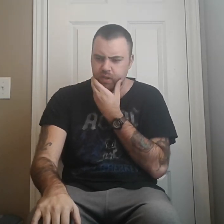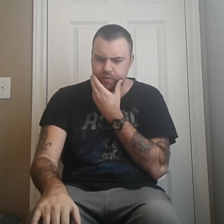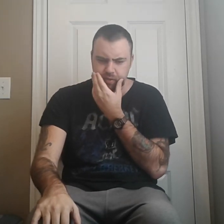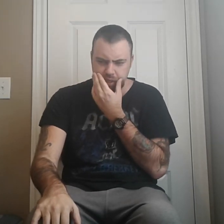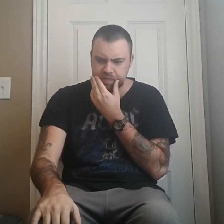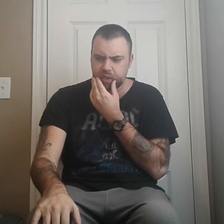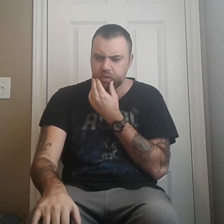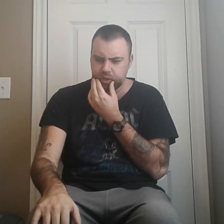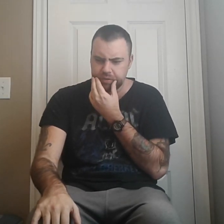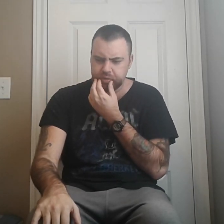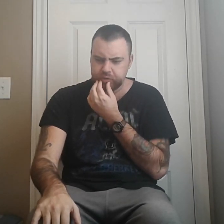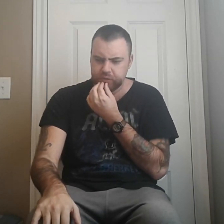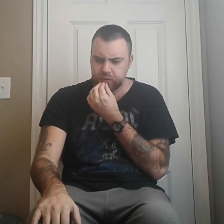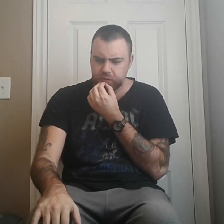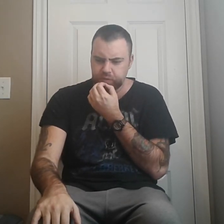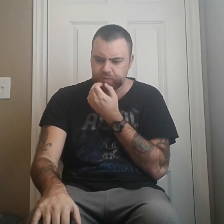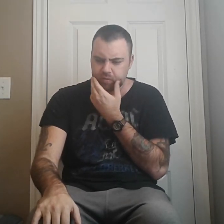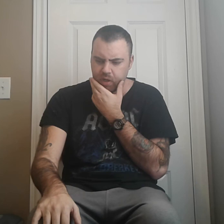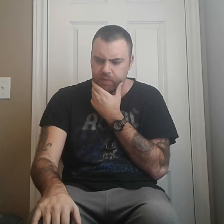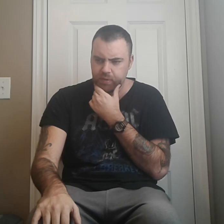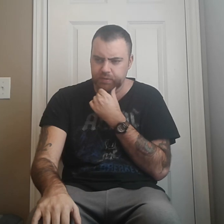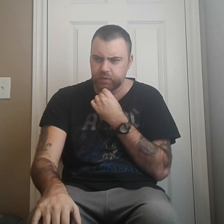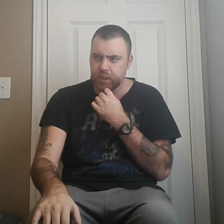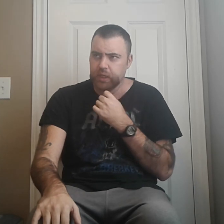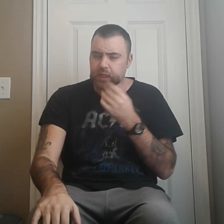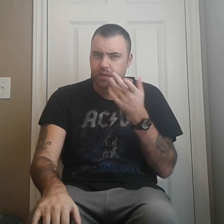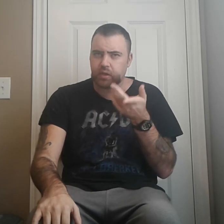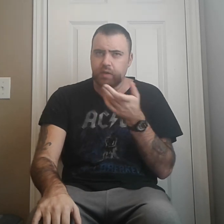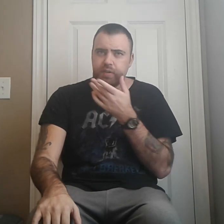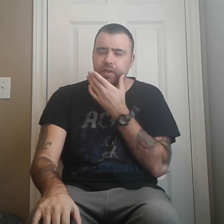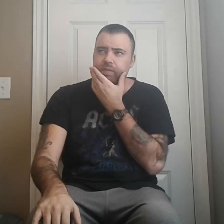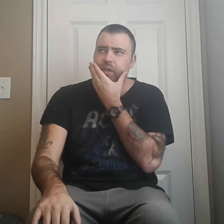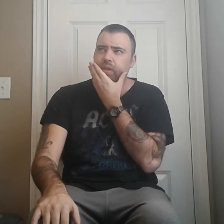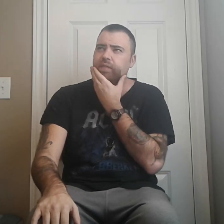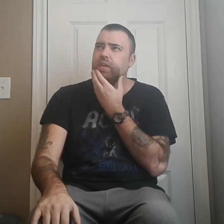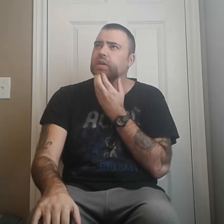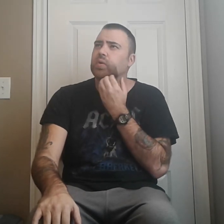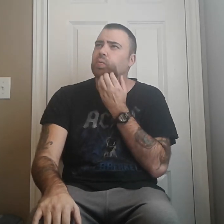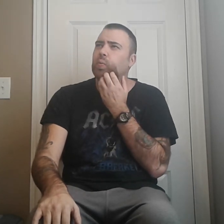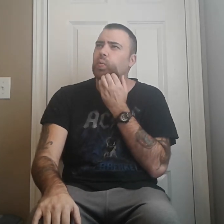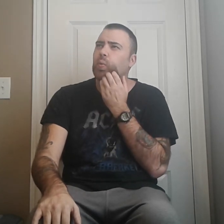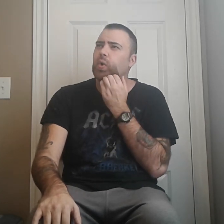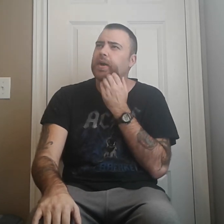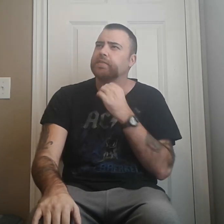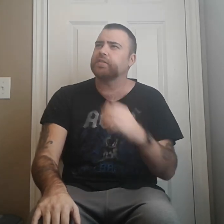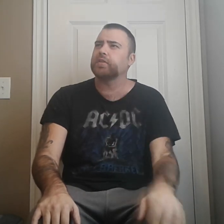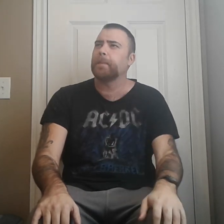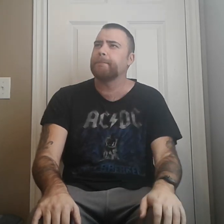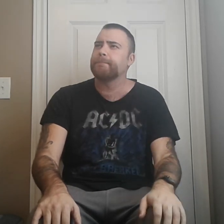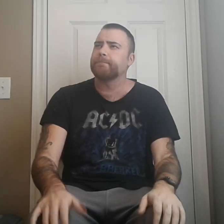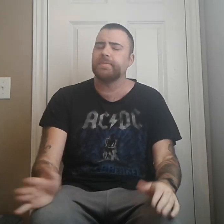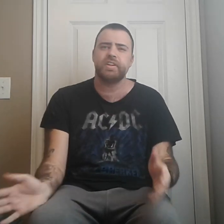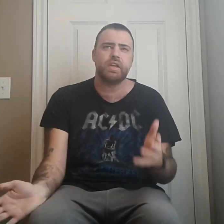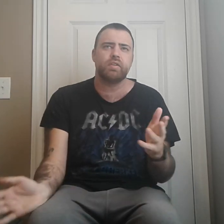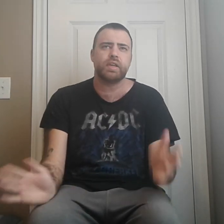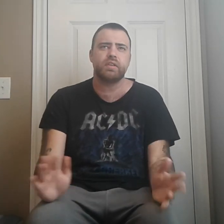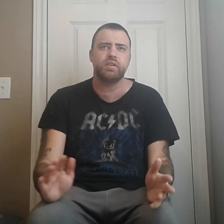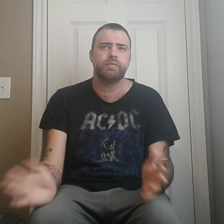man, it's coming close. Subscribers. Comment down below. Let me know what video I can do for